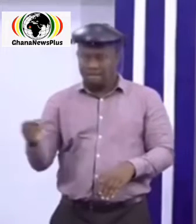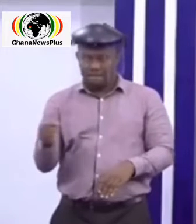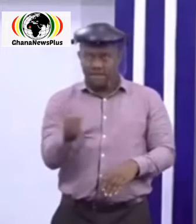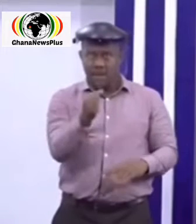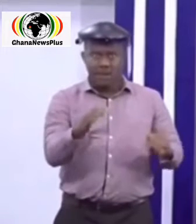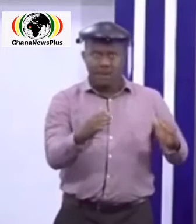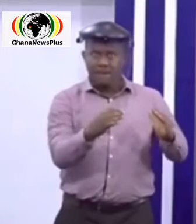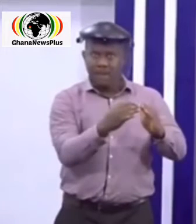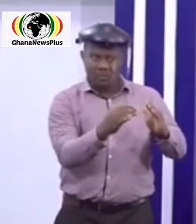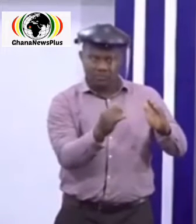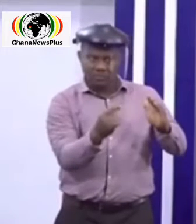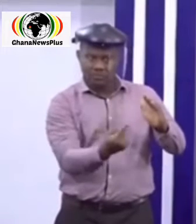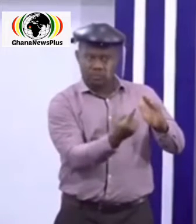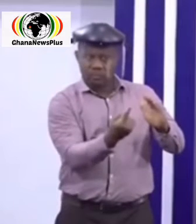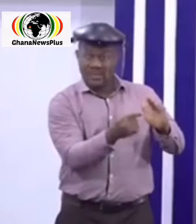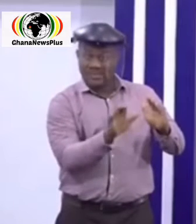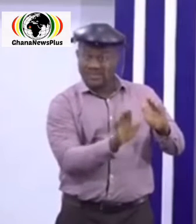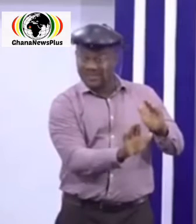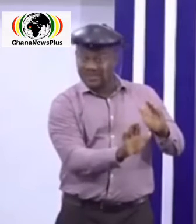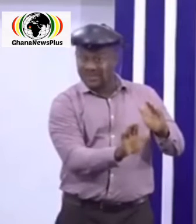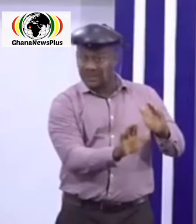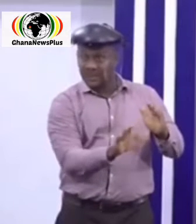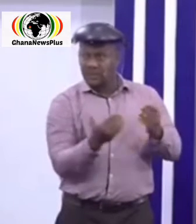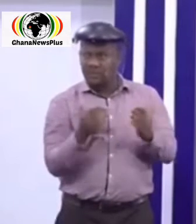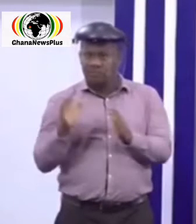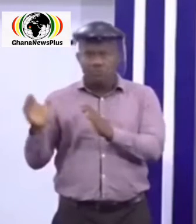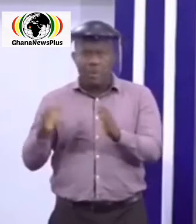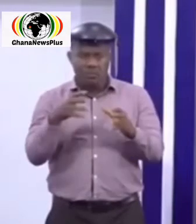while making arrangements for evacuation